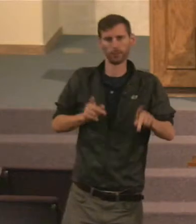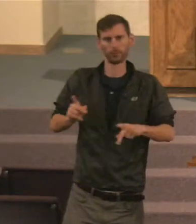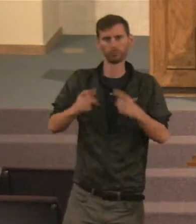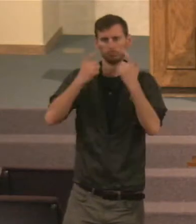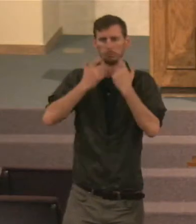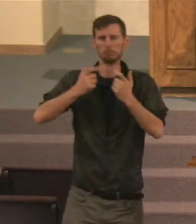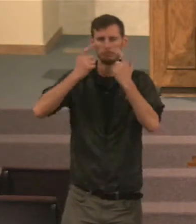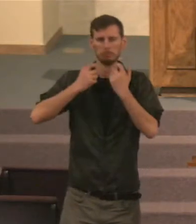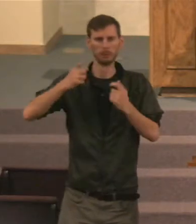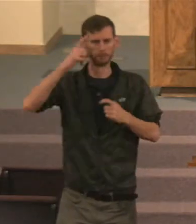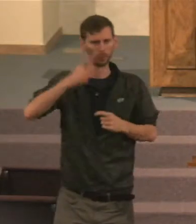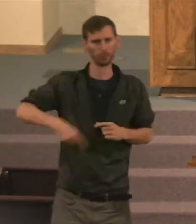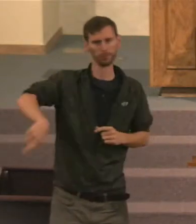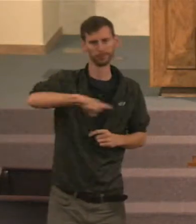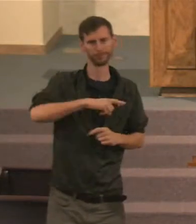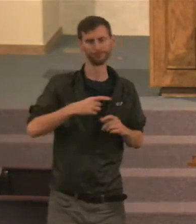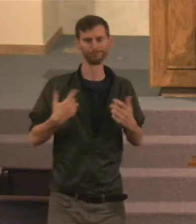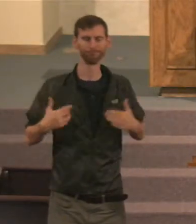9 and verse 17.